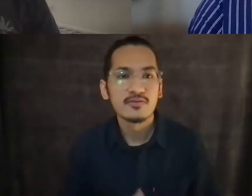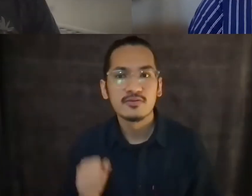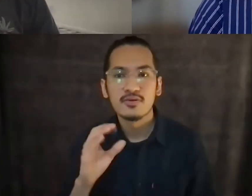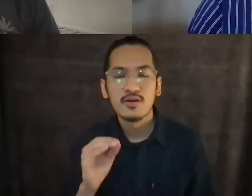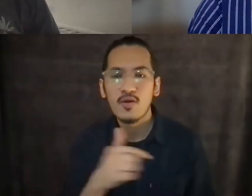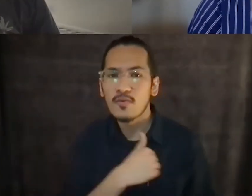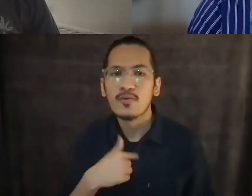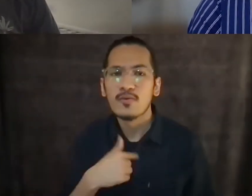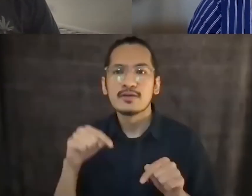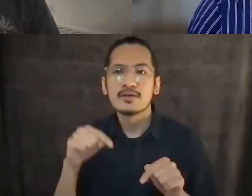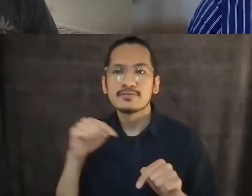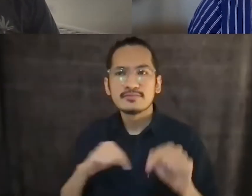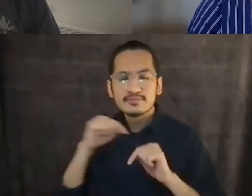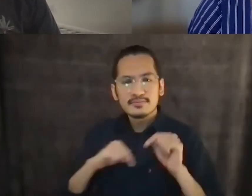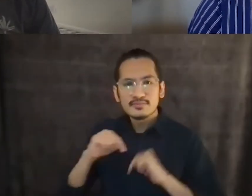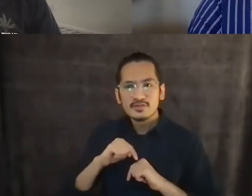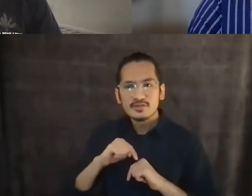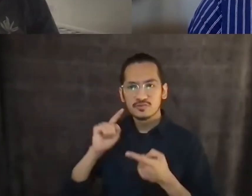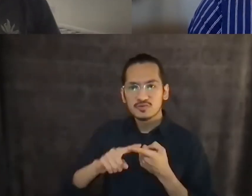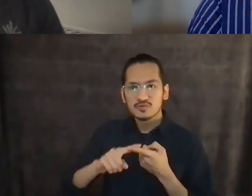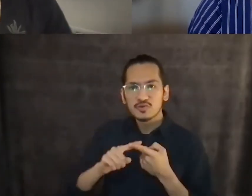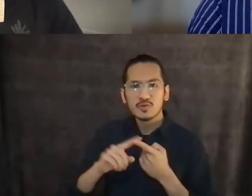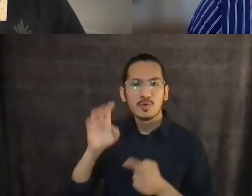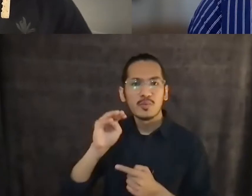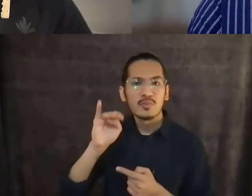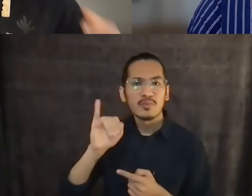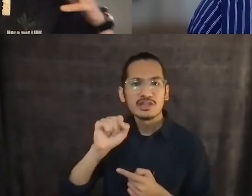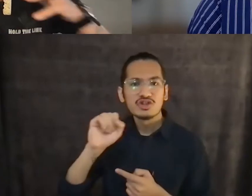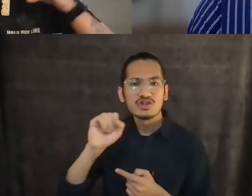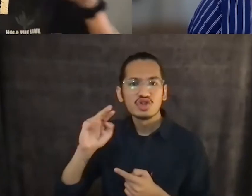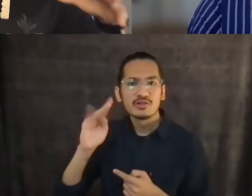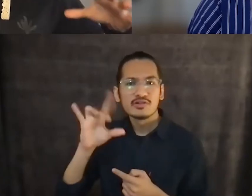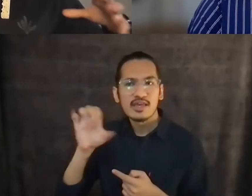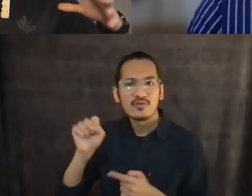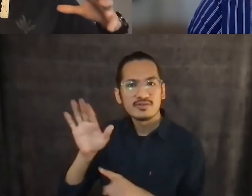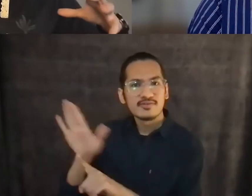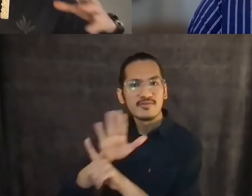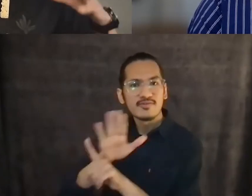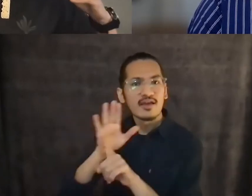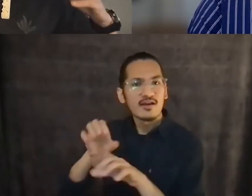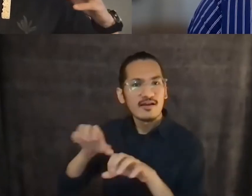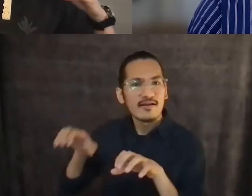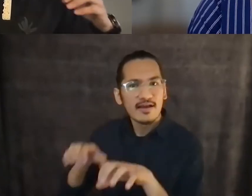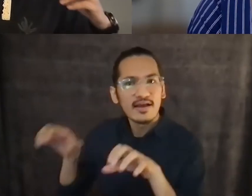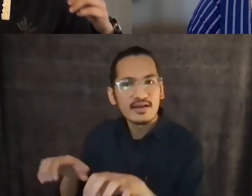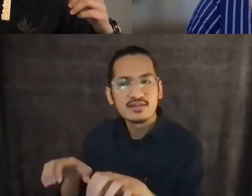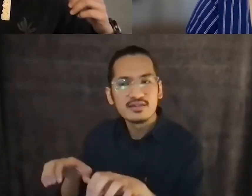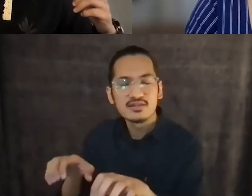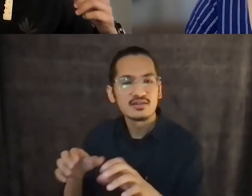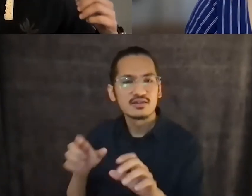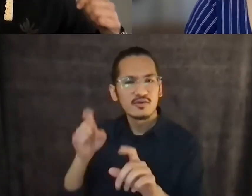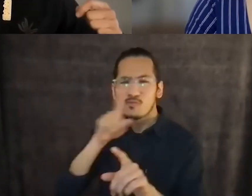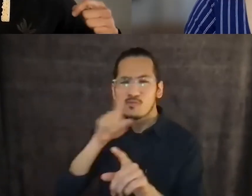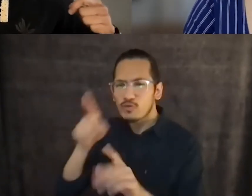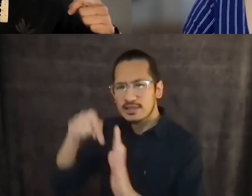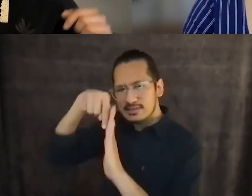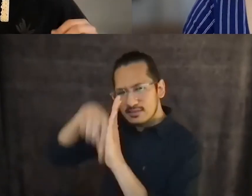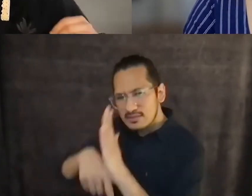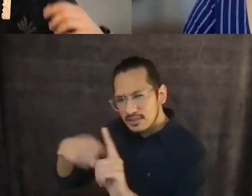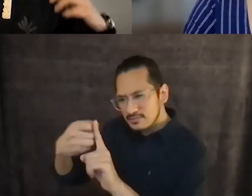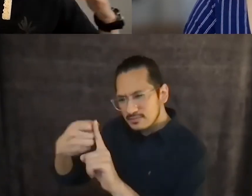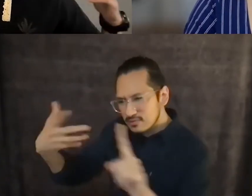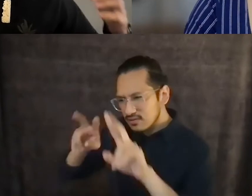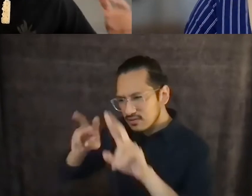weird rules about marriage and virtue, what you see is an organizational structure that is far more complex,